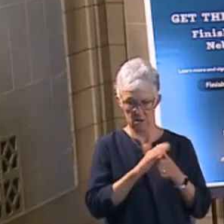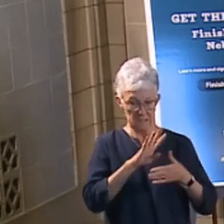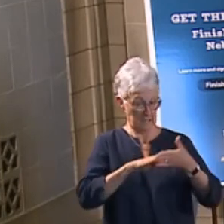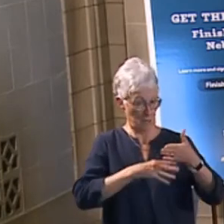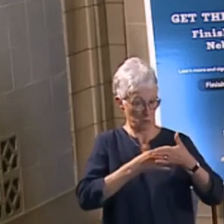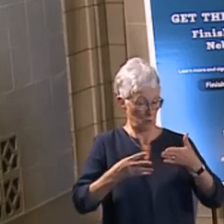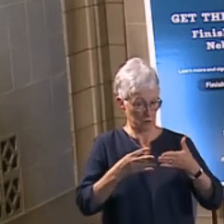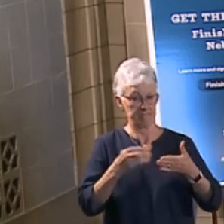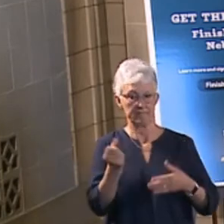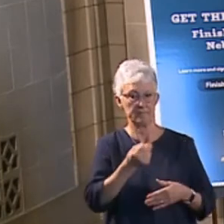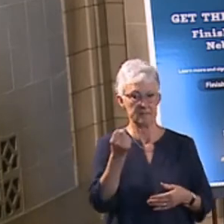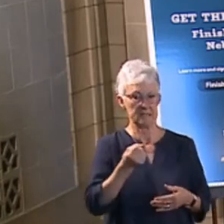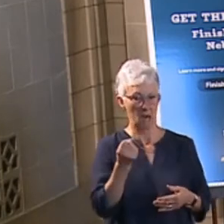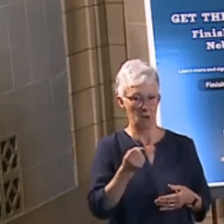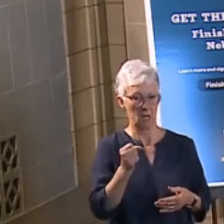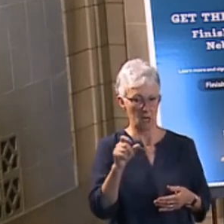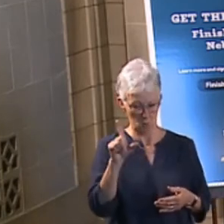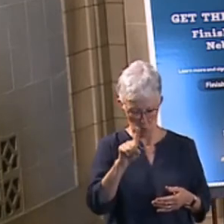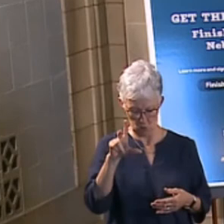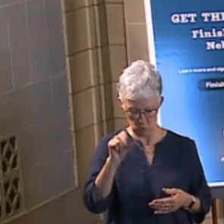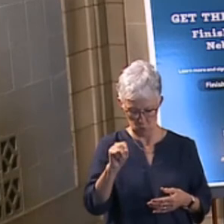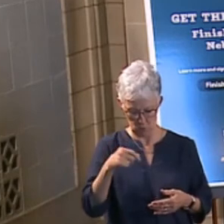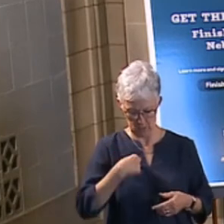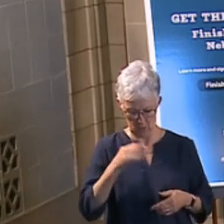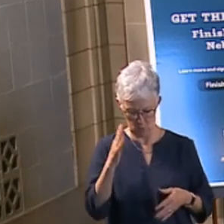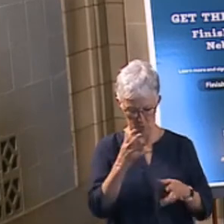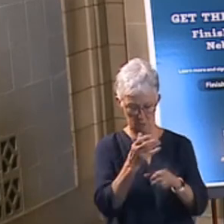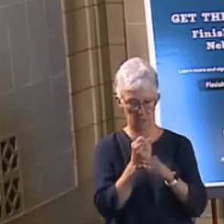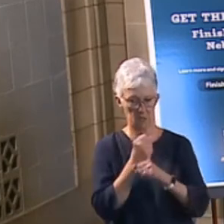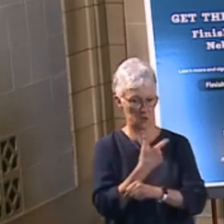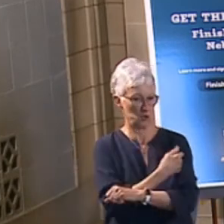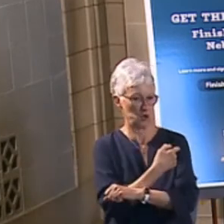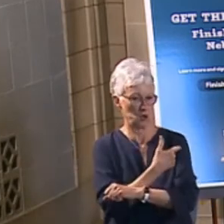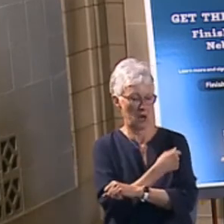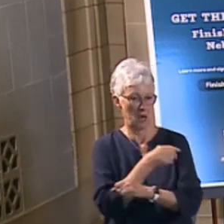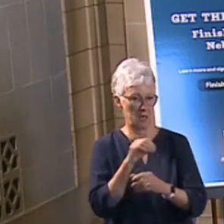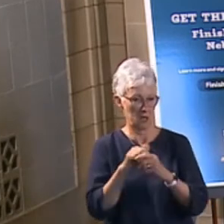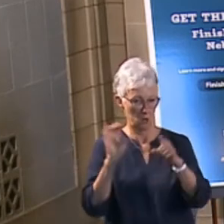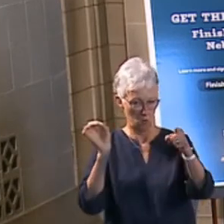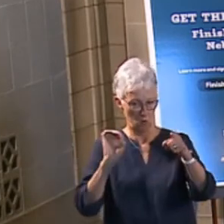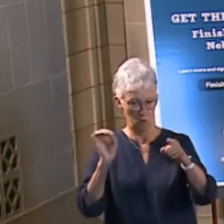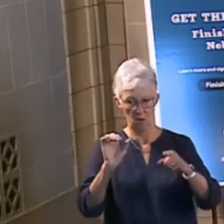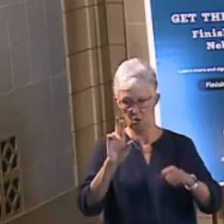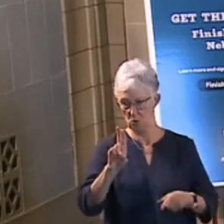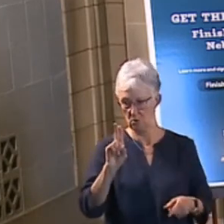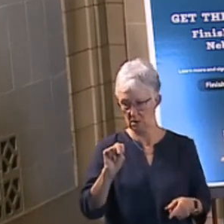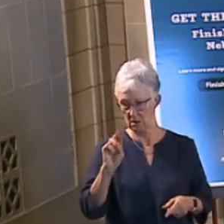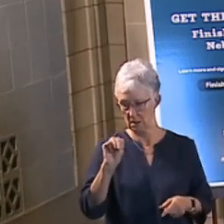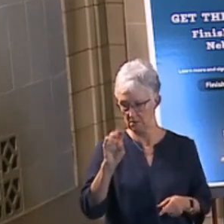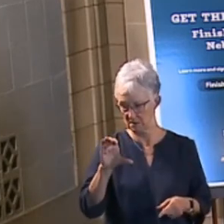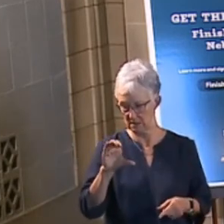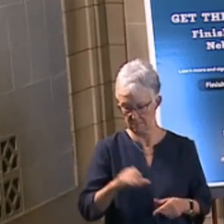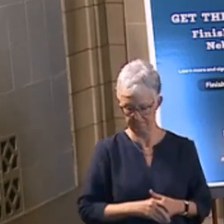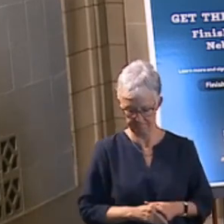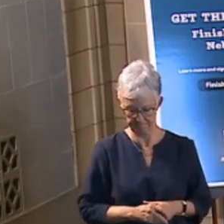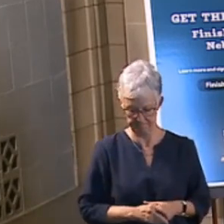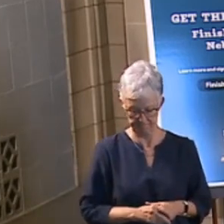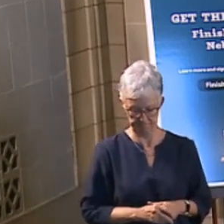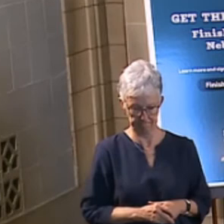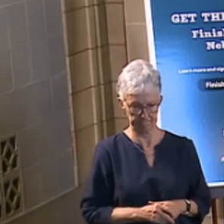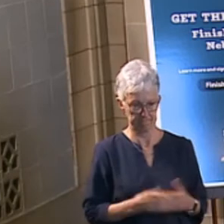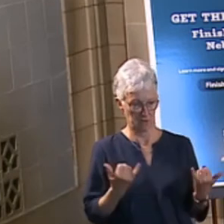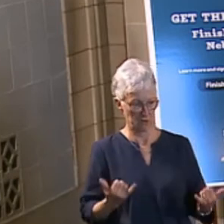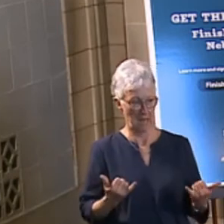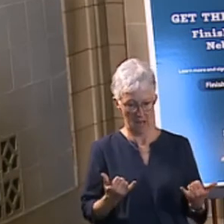April 3rd, 1.30 p.m., we'll be doing a press availability when I receive my first shot of vaccine. All right. So, let's get into some of the